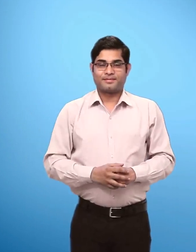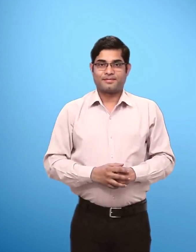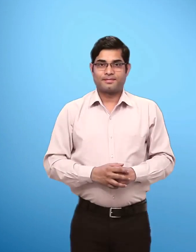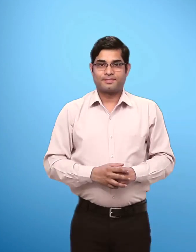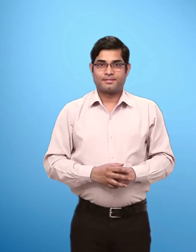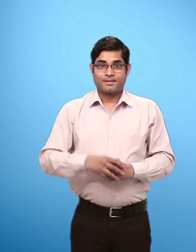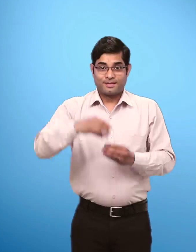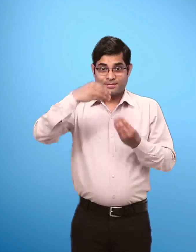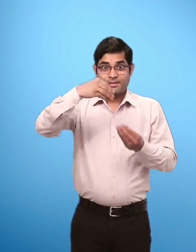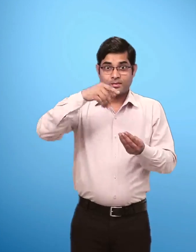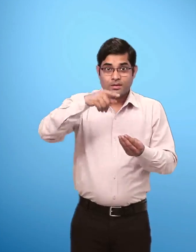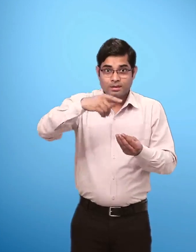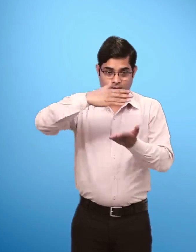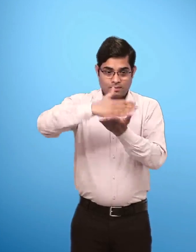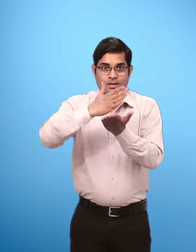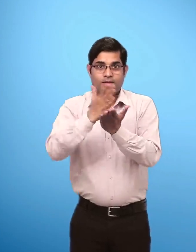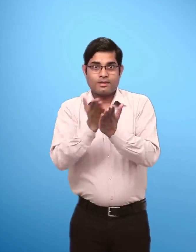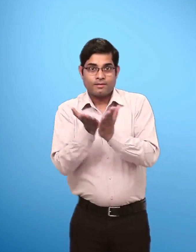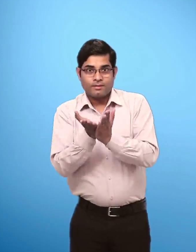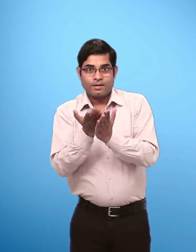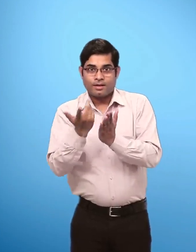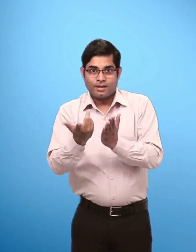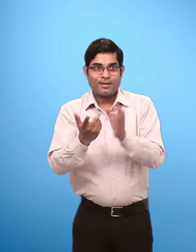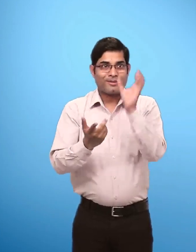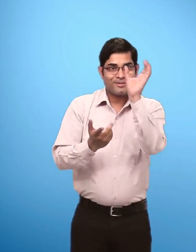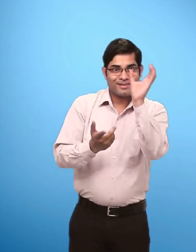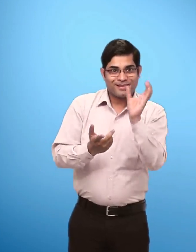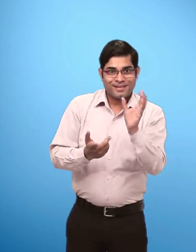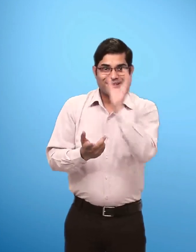This page has been divided into five parts